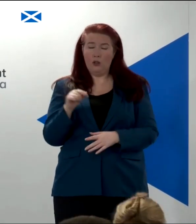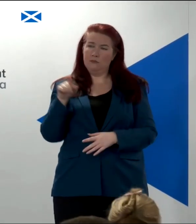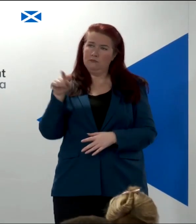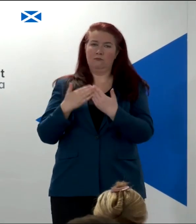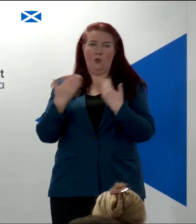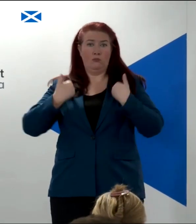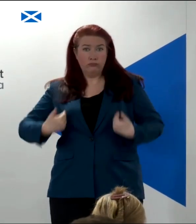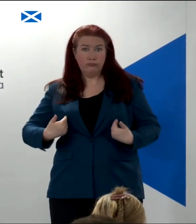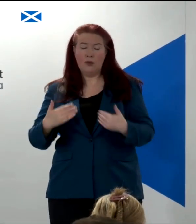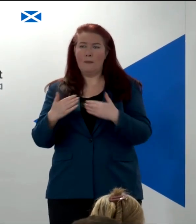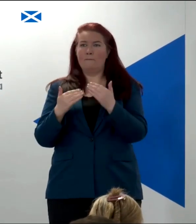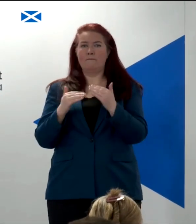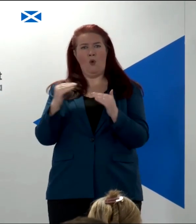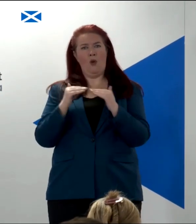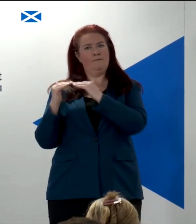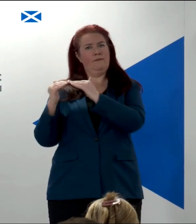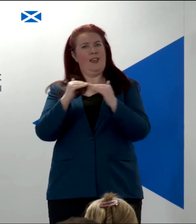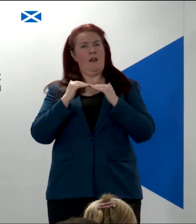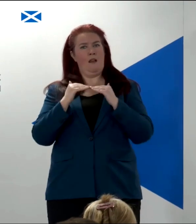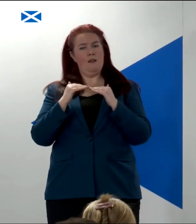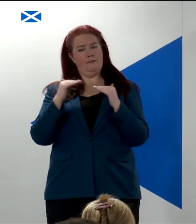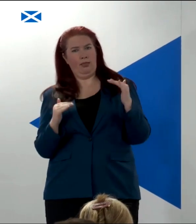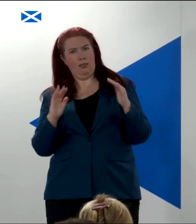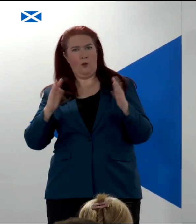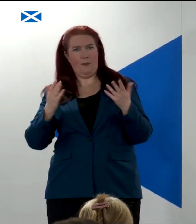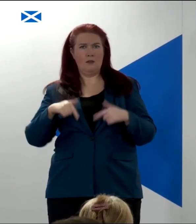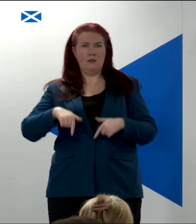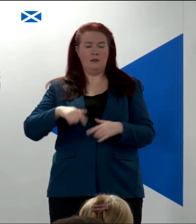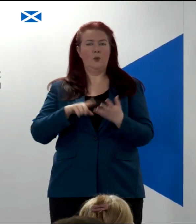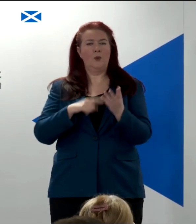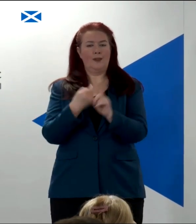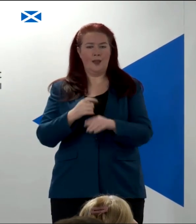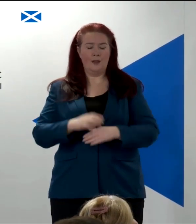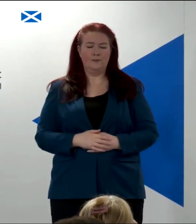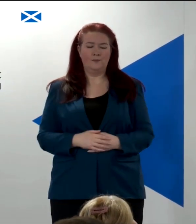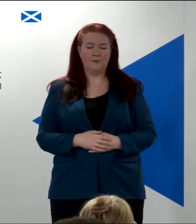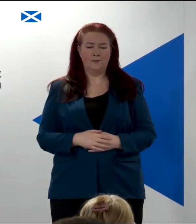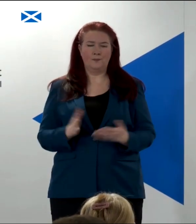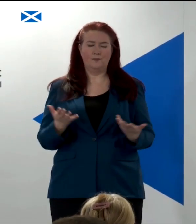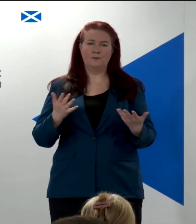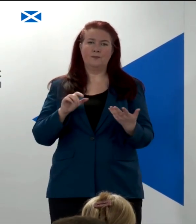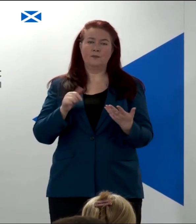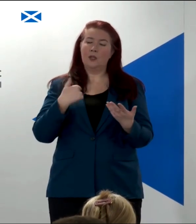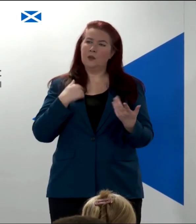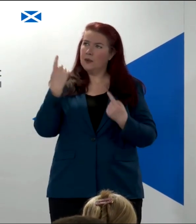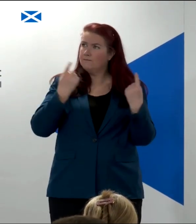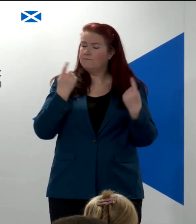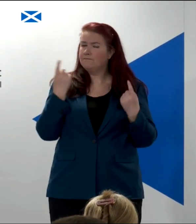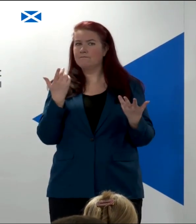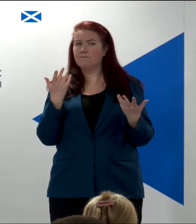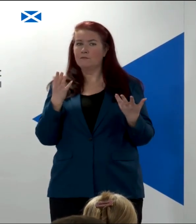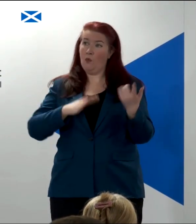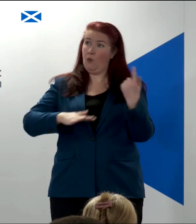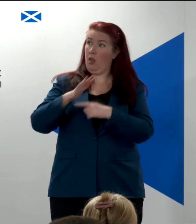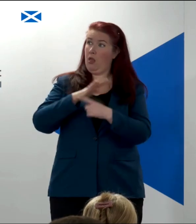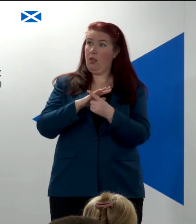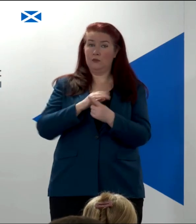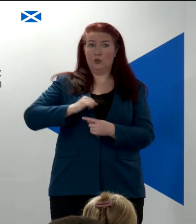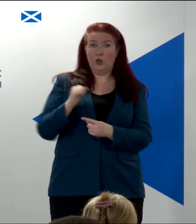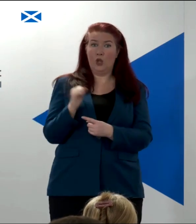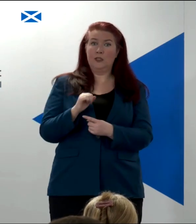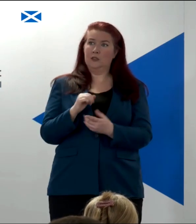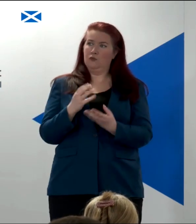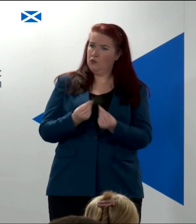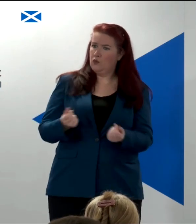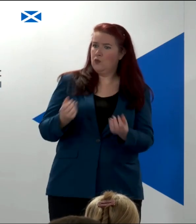fairer than the UK. We then ask the question, with all of our resources, with all of our talents